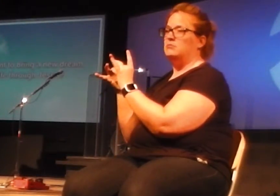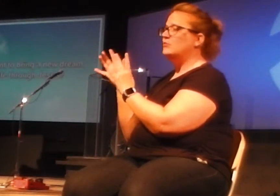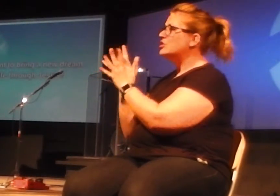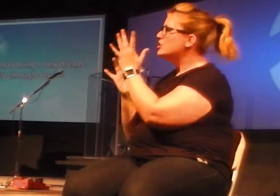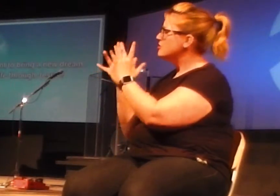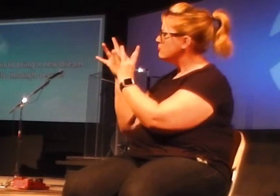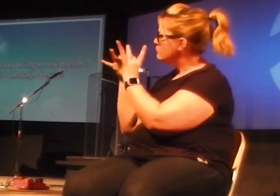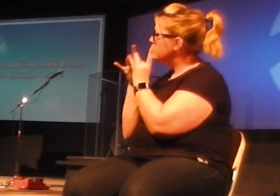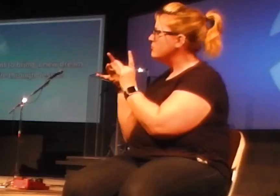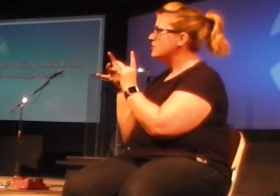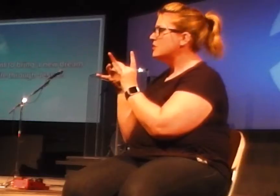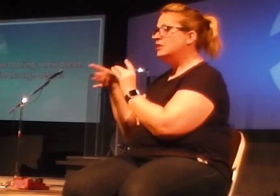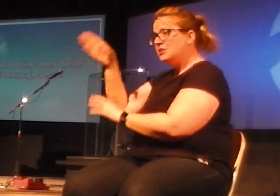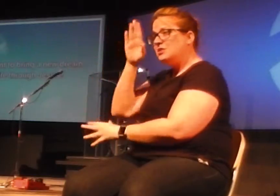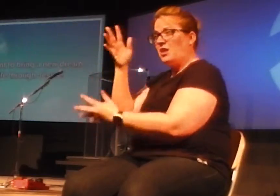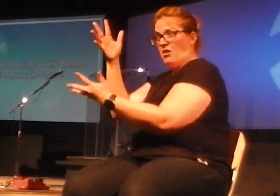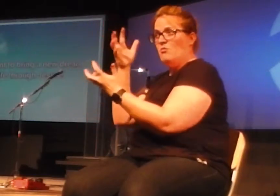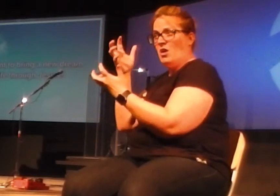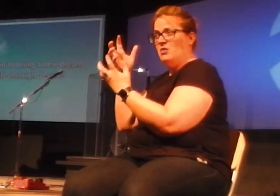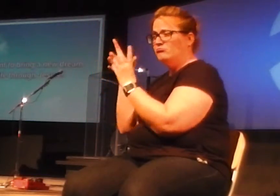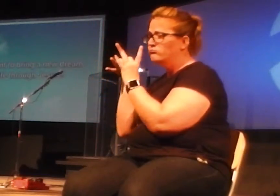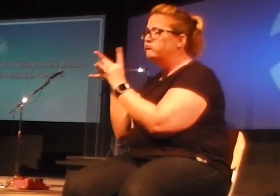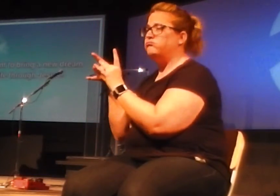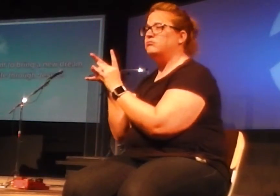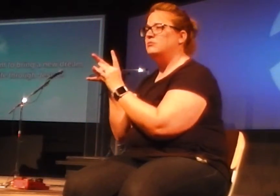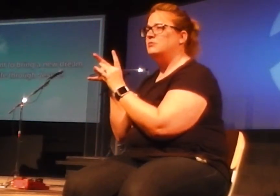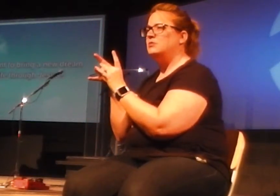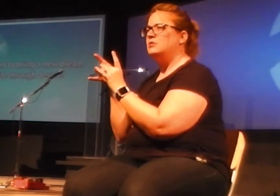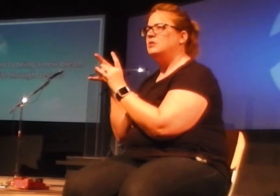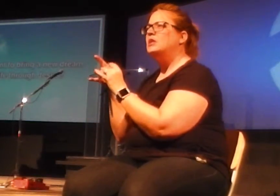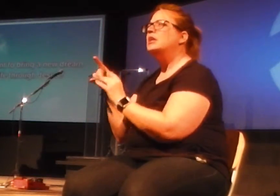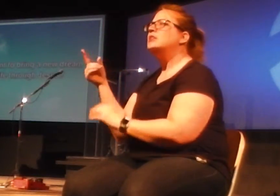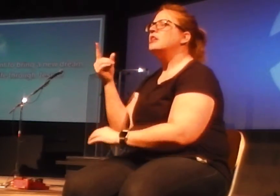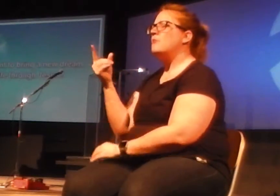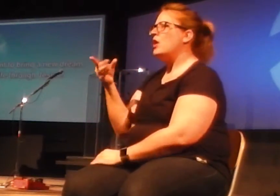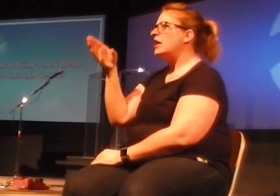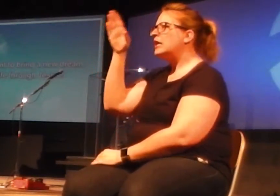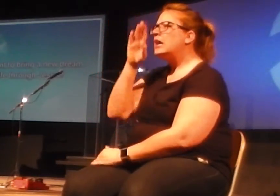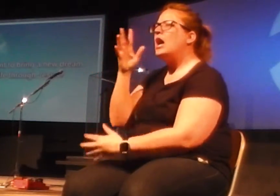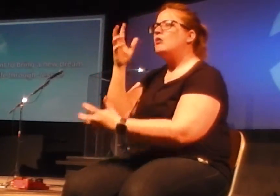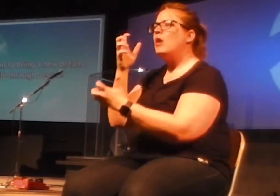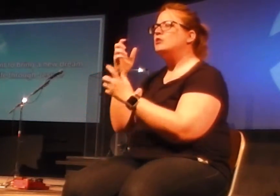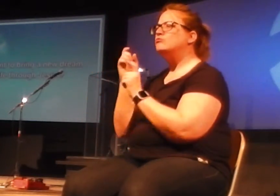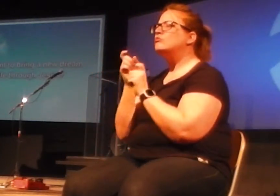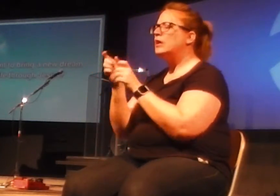Does He want to do that? Is there somewhere where God wants to bring you a new dream for life?